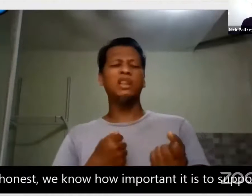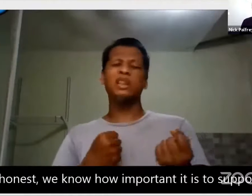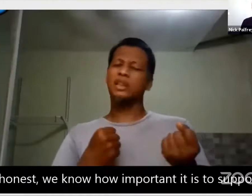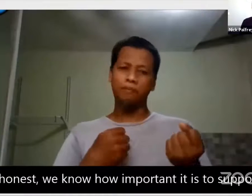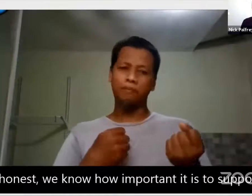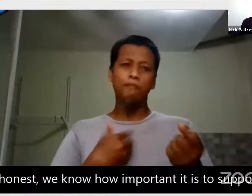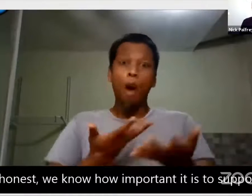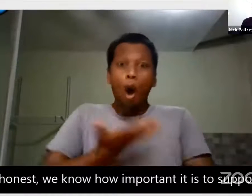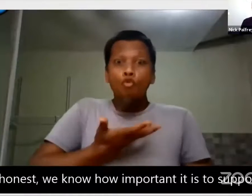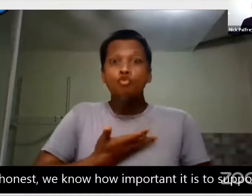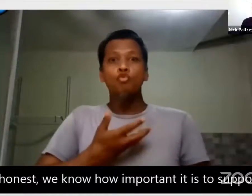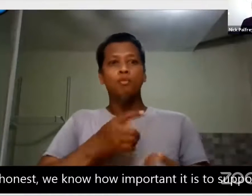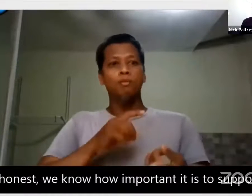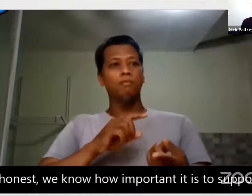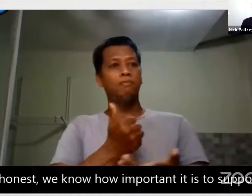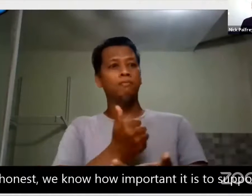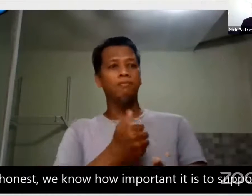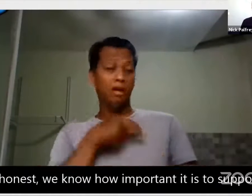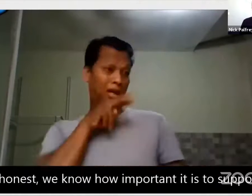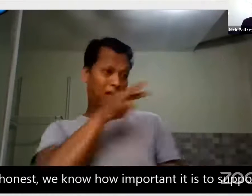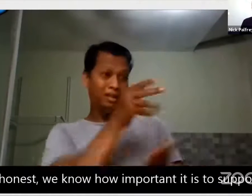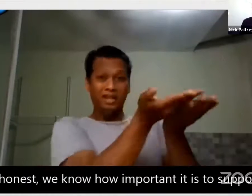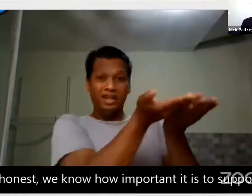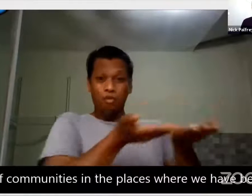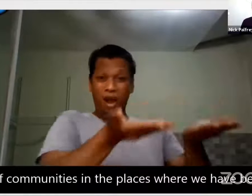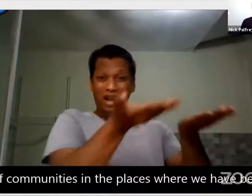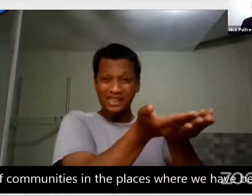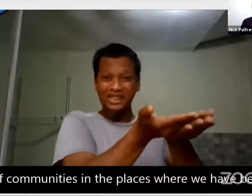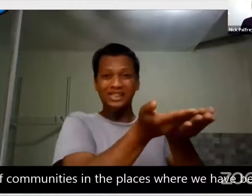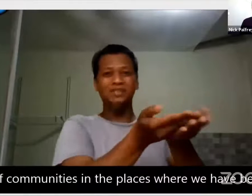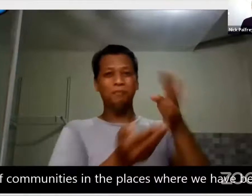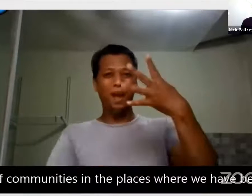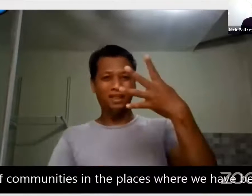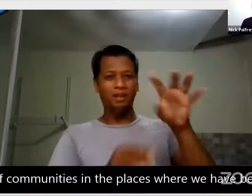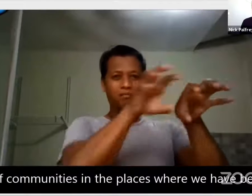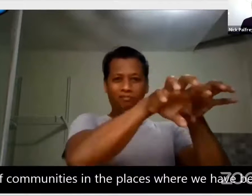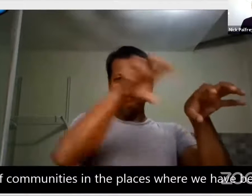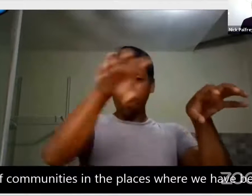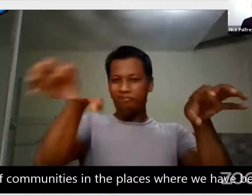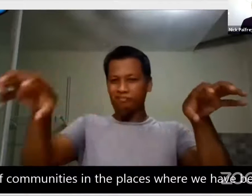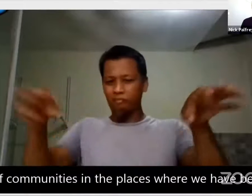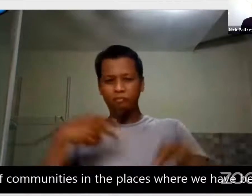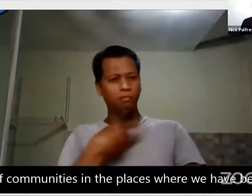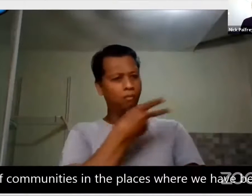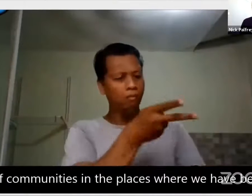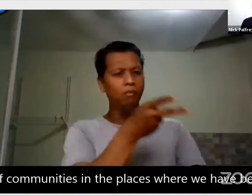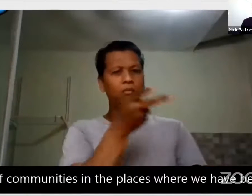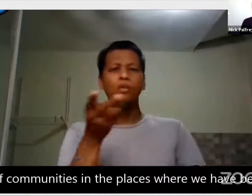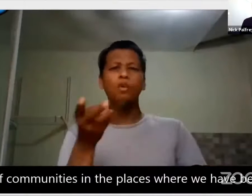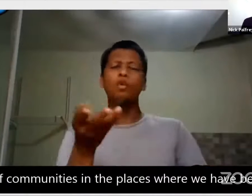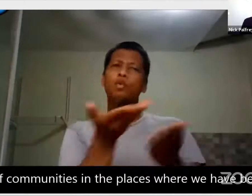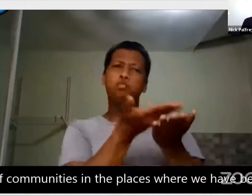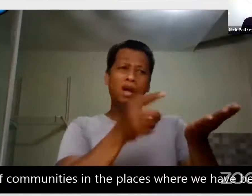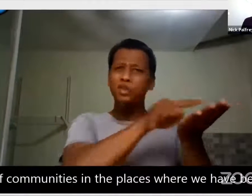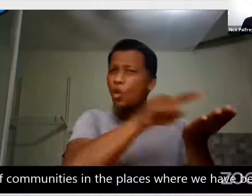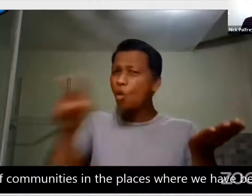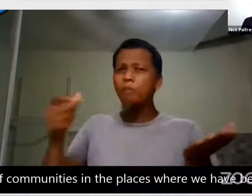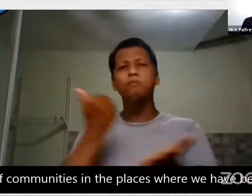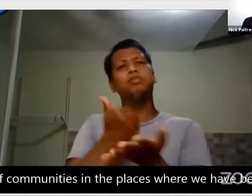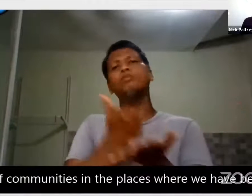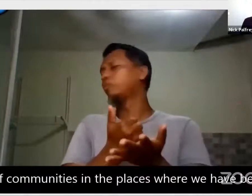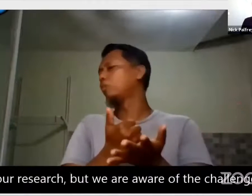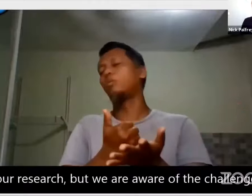To be honest, we know how important it is to support the deaf communities in the places where we have been